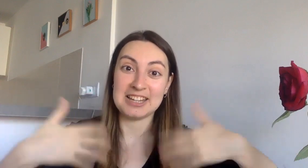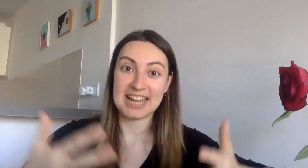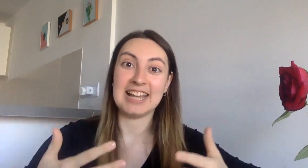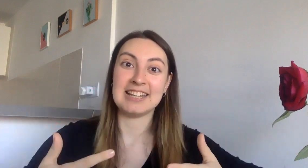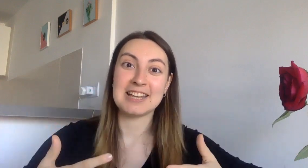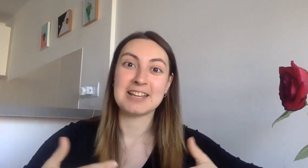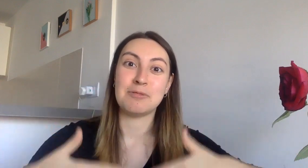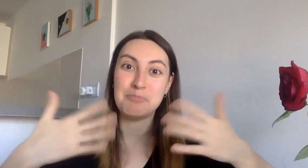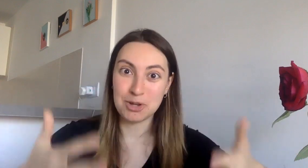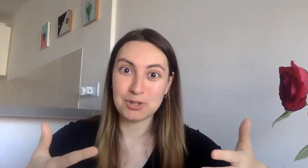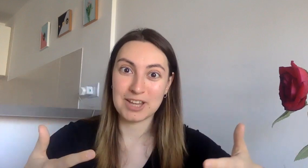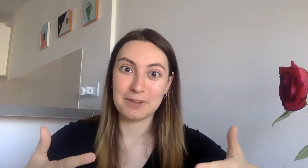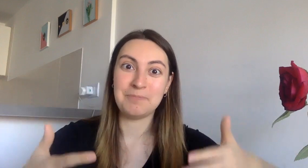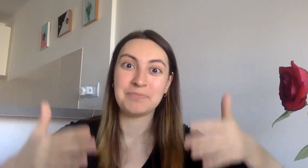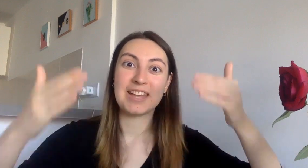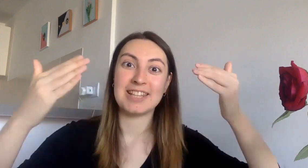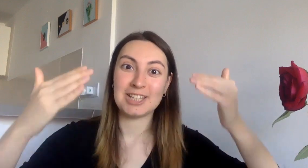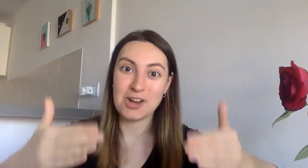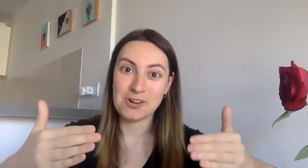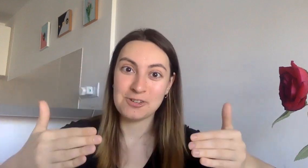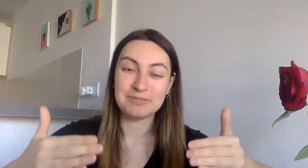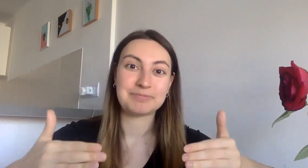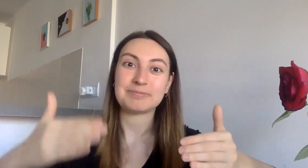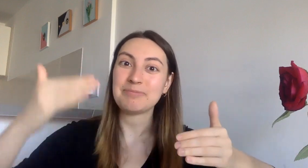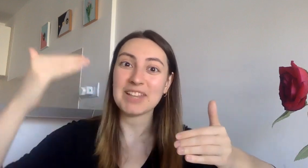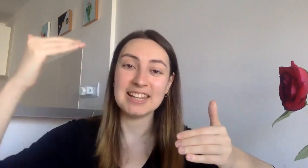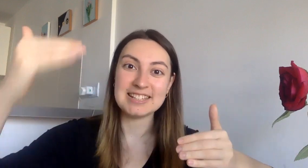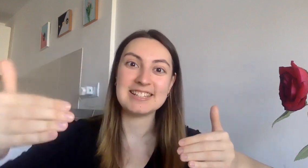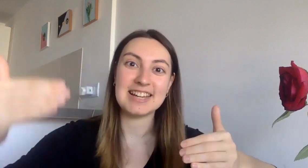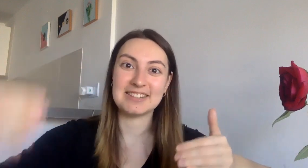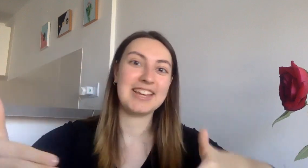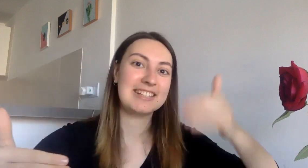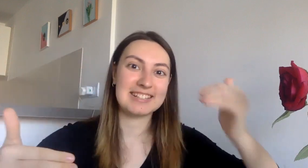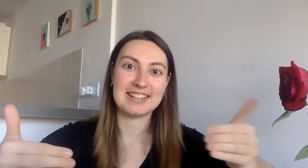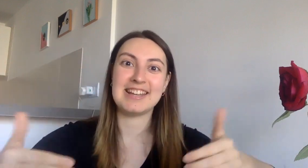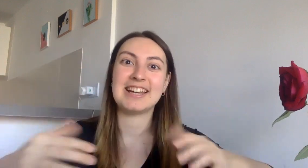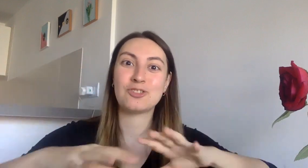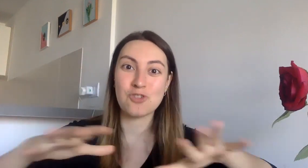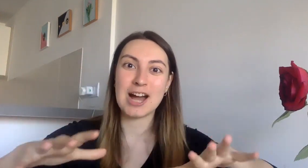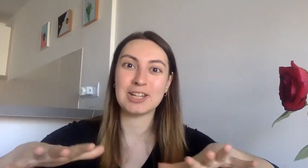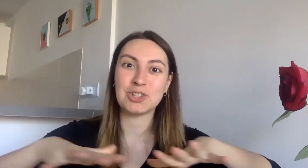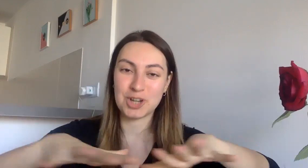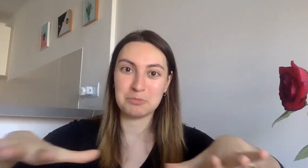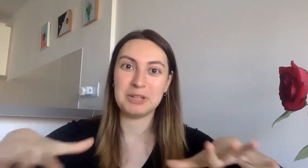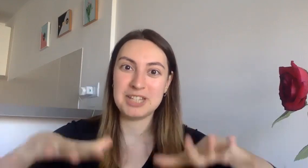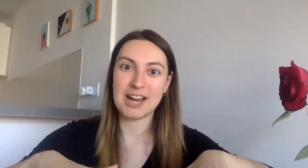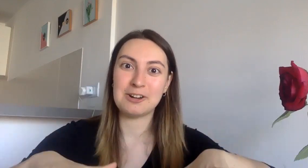italian with both of them that no like this side of that is that trying to calm them down